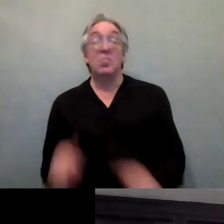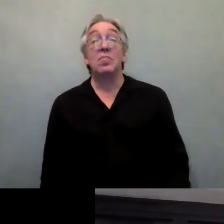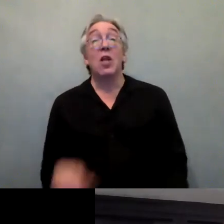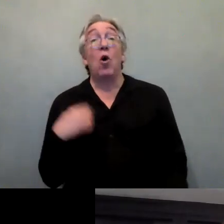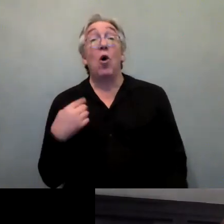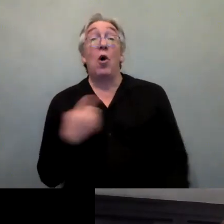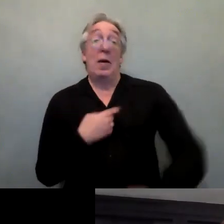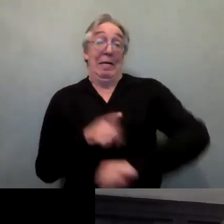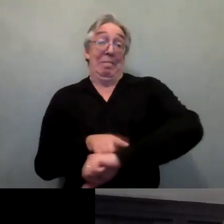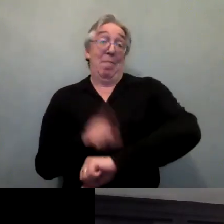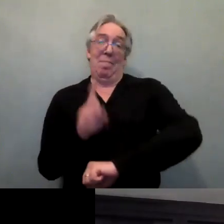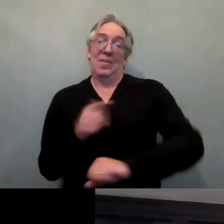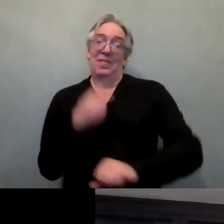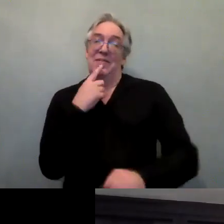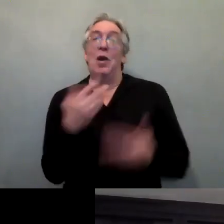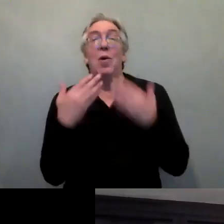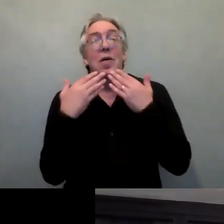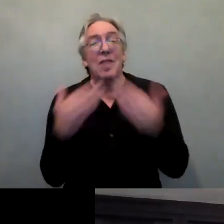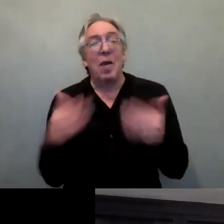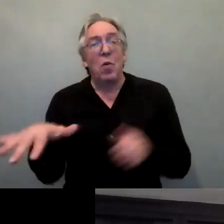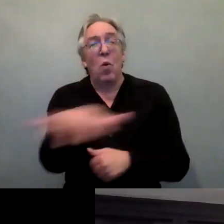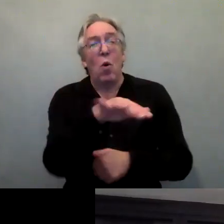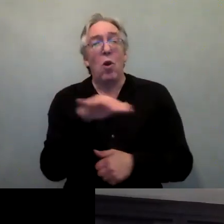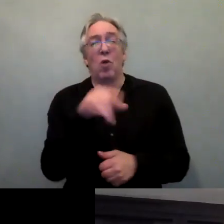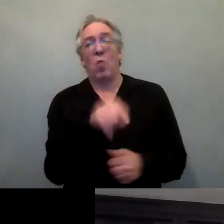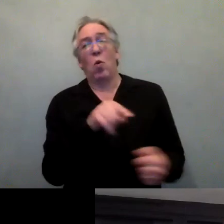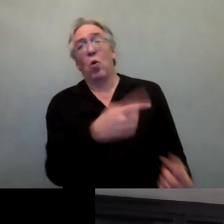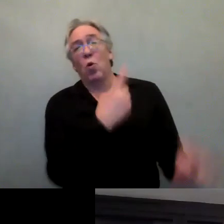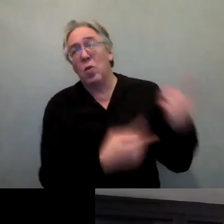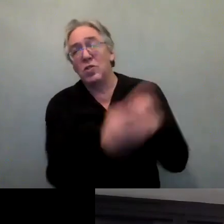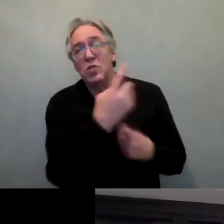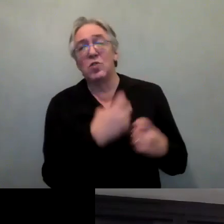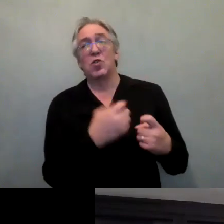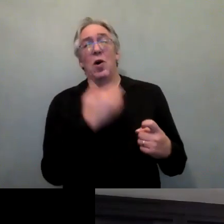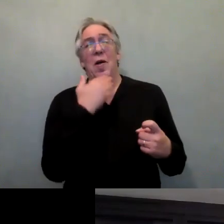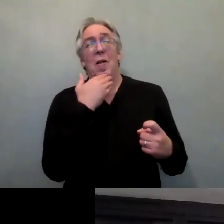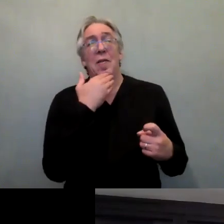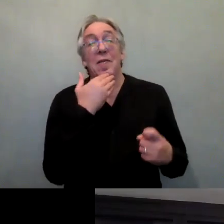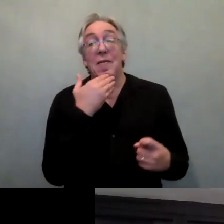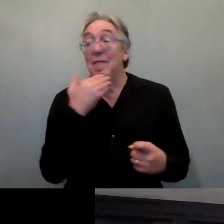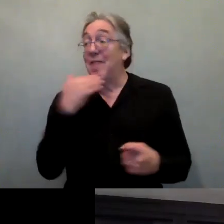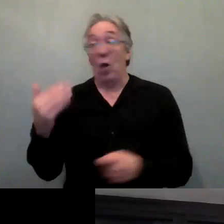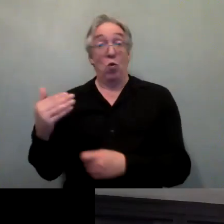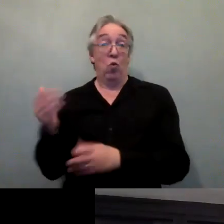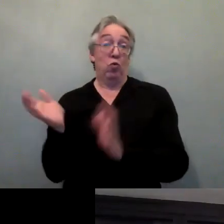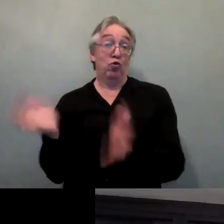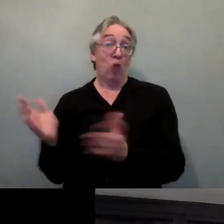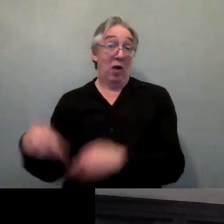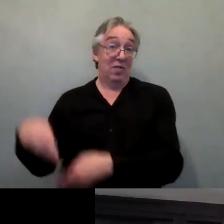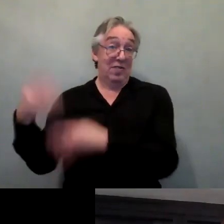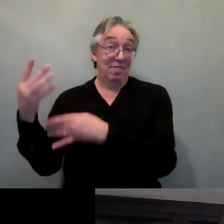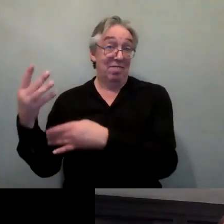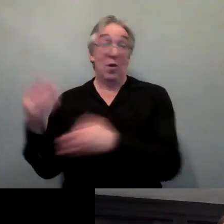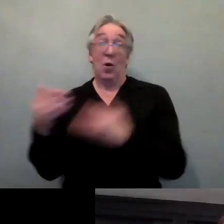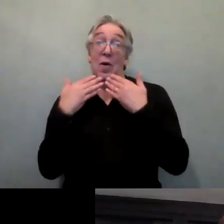me to thank everyone for both your questions and the communication in the chat box. And of course, to the panelists and the